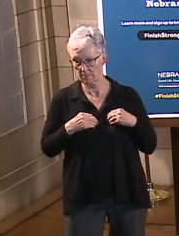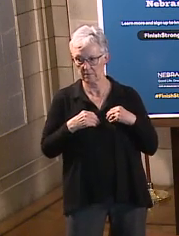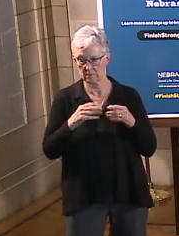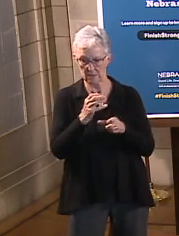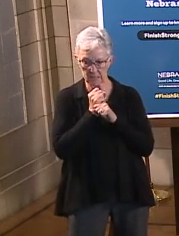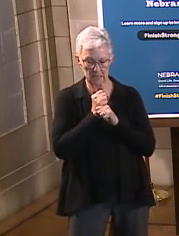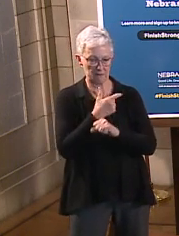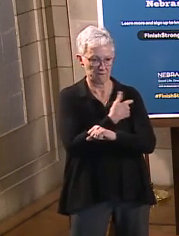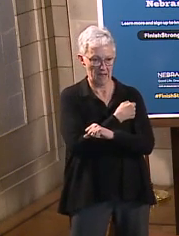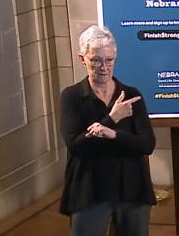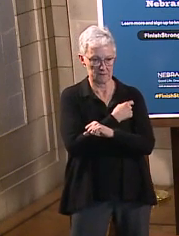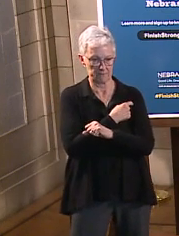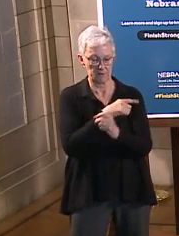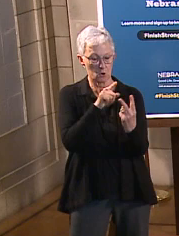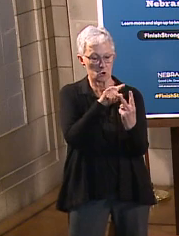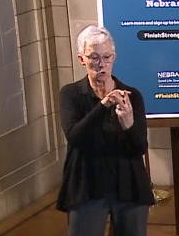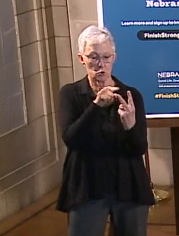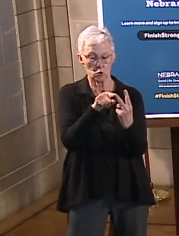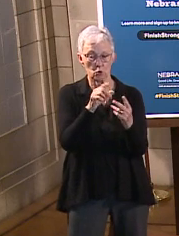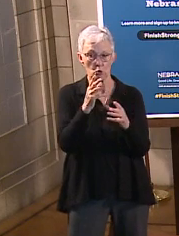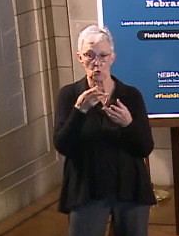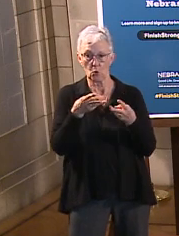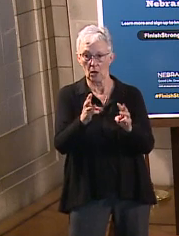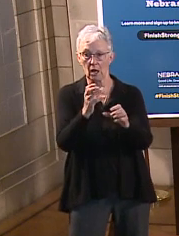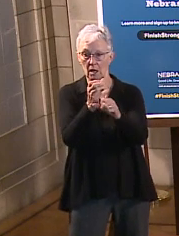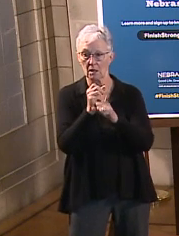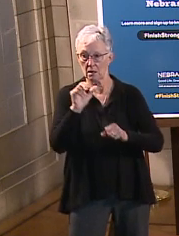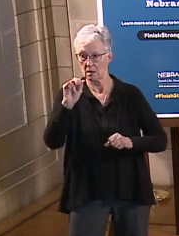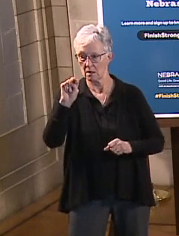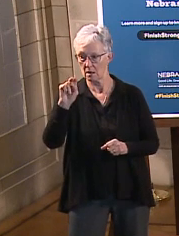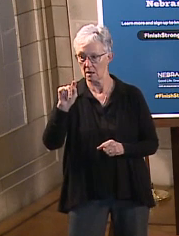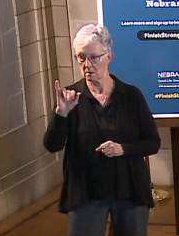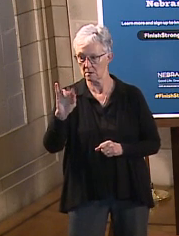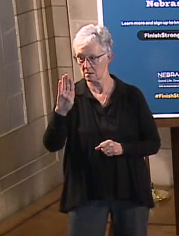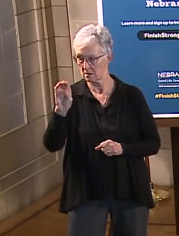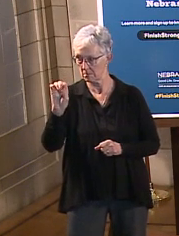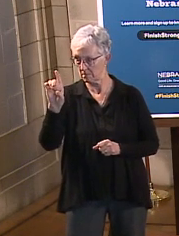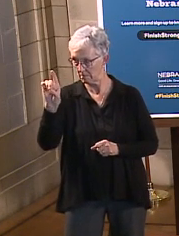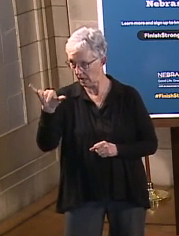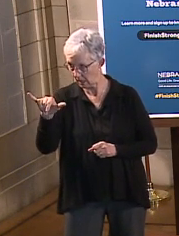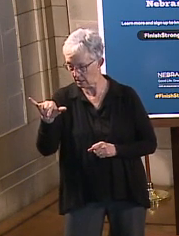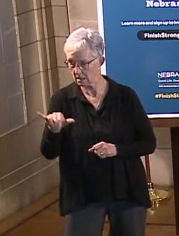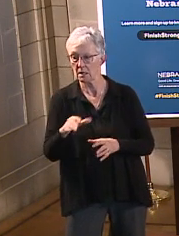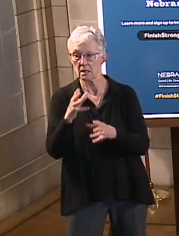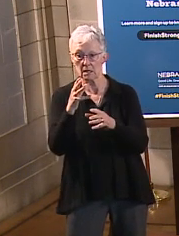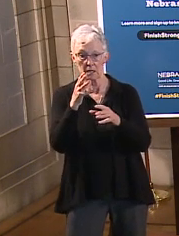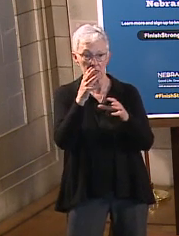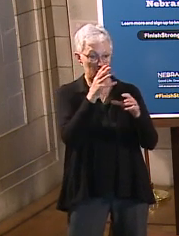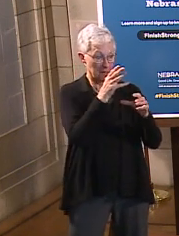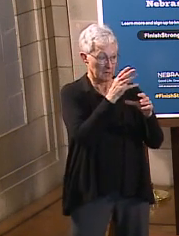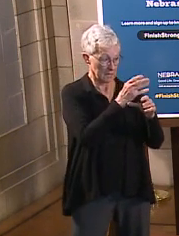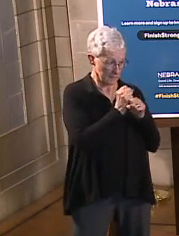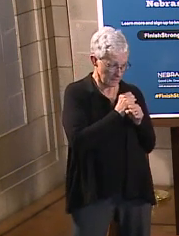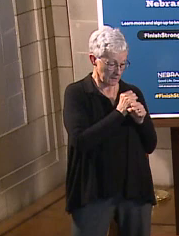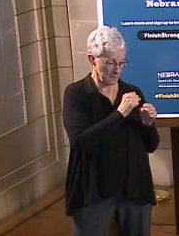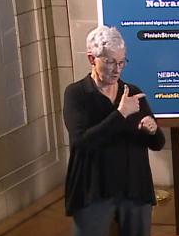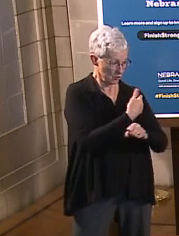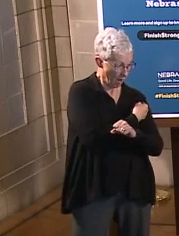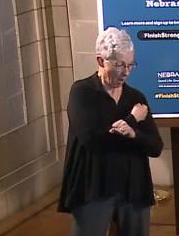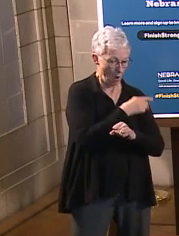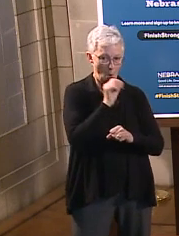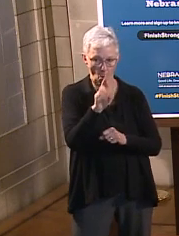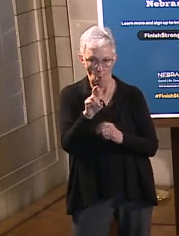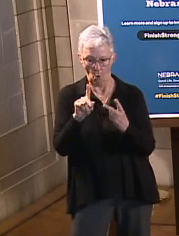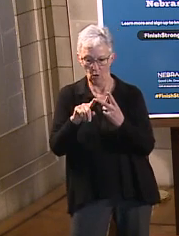antibodies. One is we get vaccinated. One is to get the virus. You're going to be a lot greater risk if you get the virus than you are if you get the vaccine.